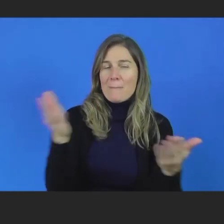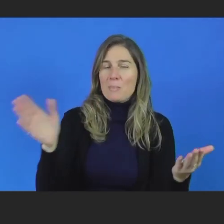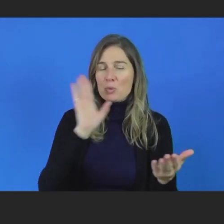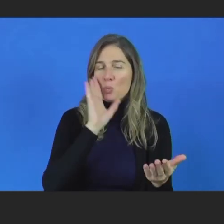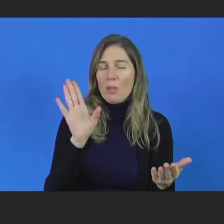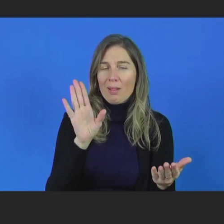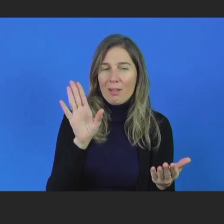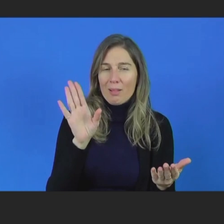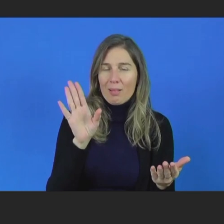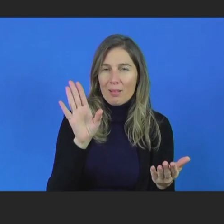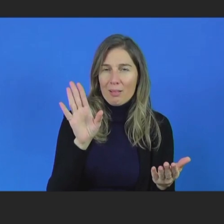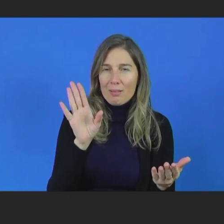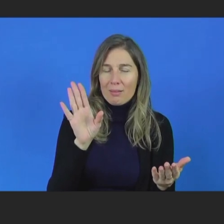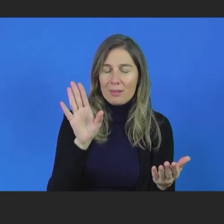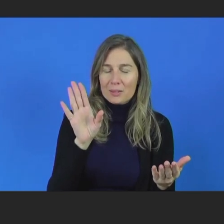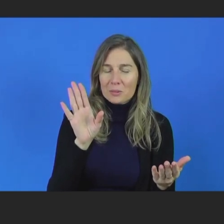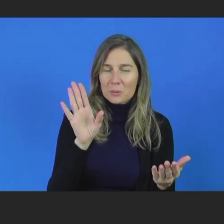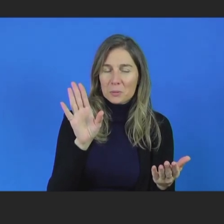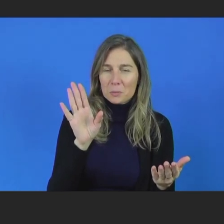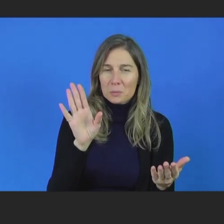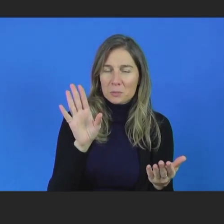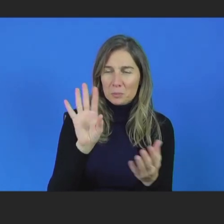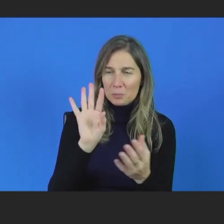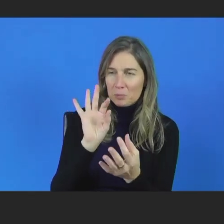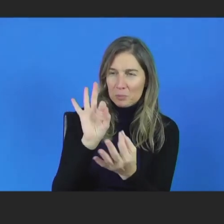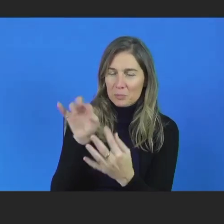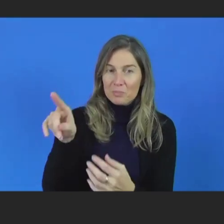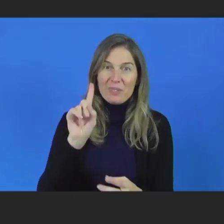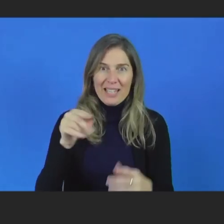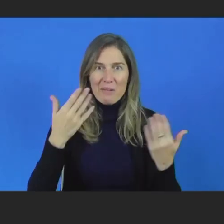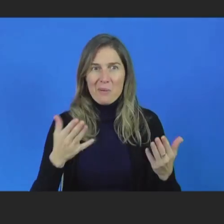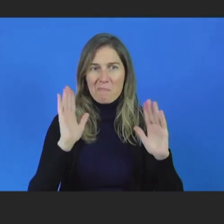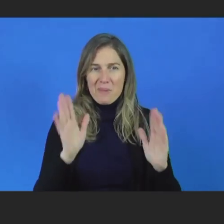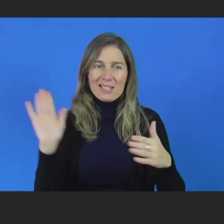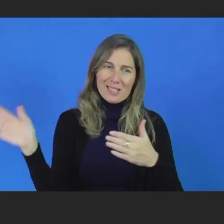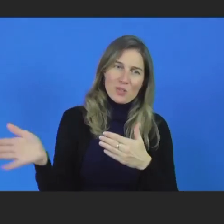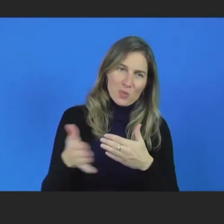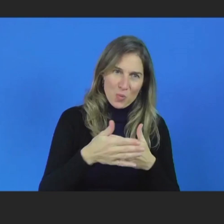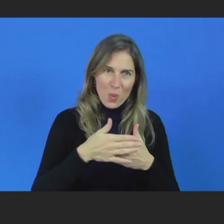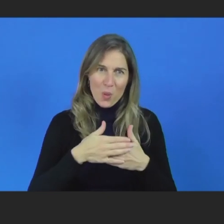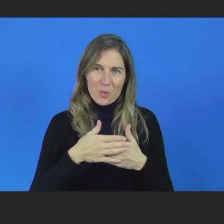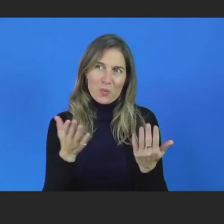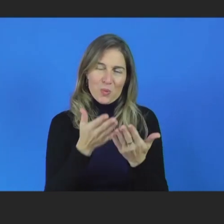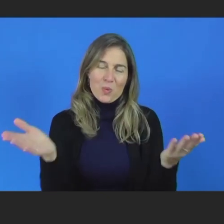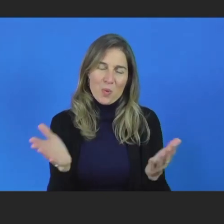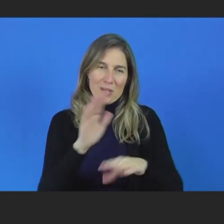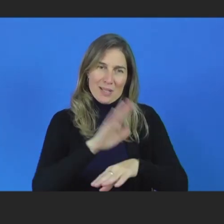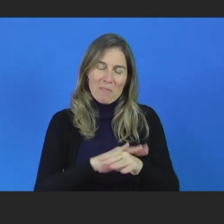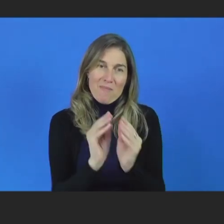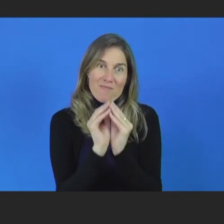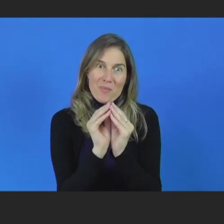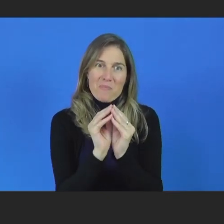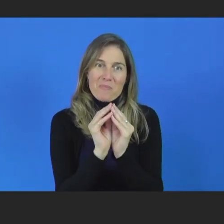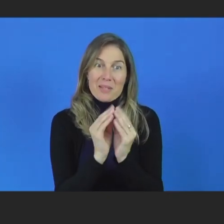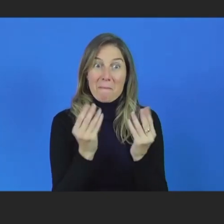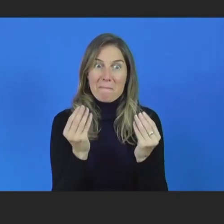bring this thing to the close because I know our time, everyone else's time is valuable. And we have a lot of sessions